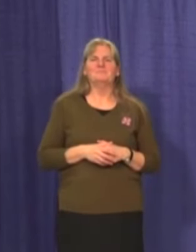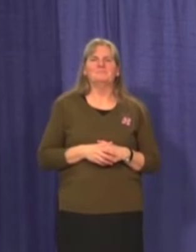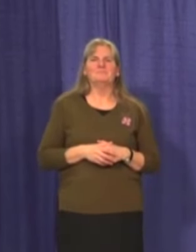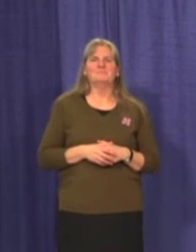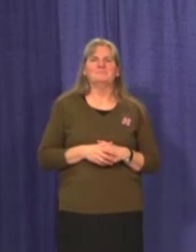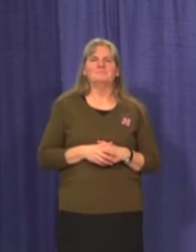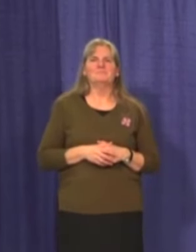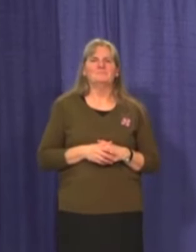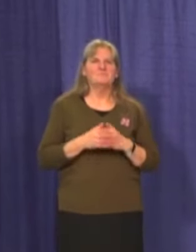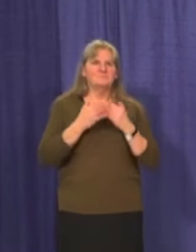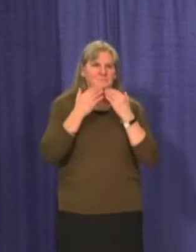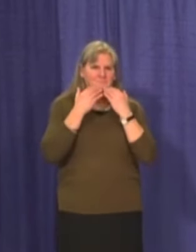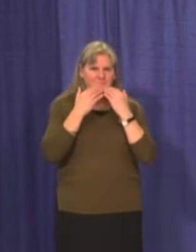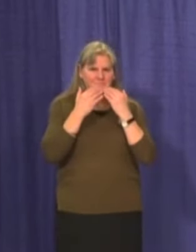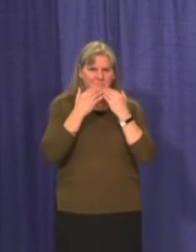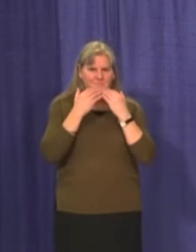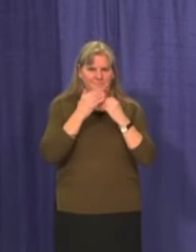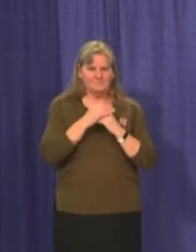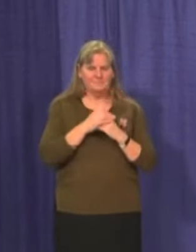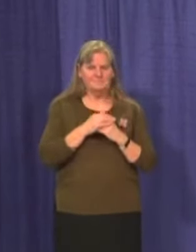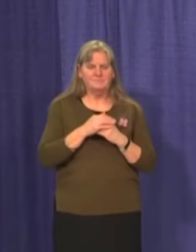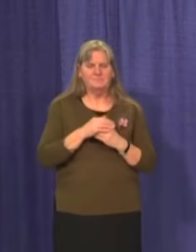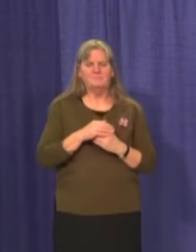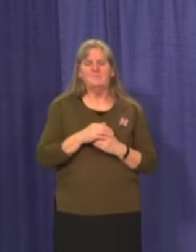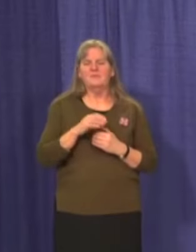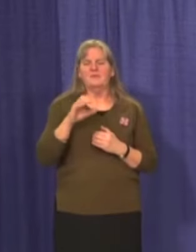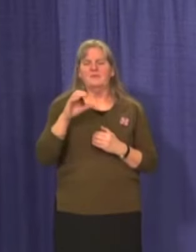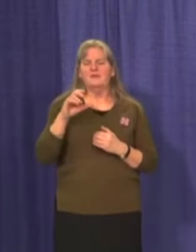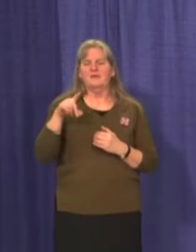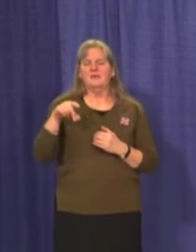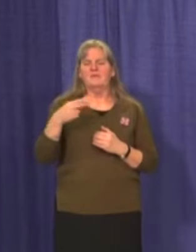Thank you, John. We'll move now to Philippe, CBC.